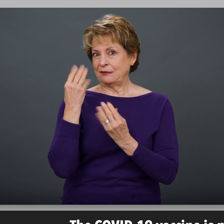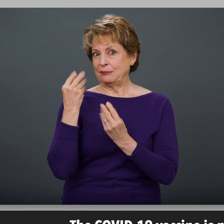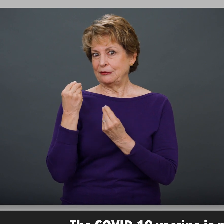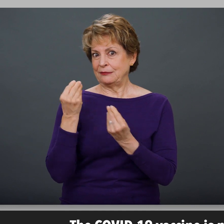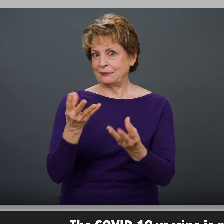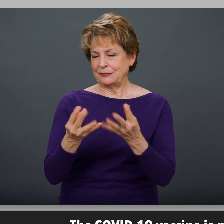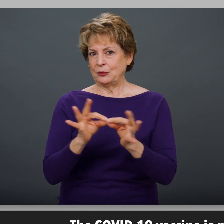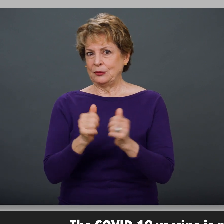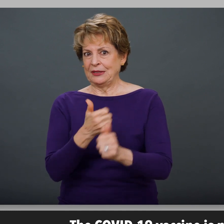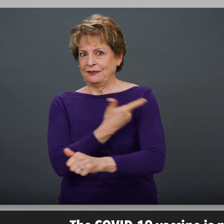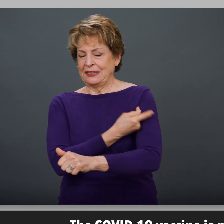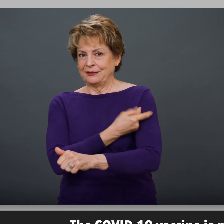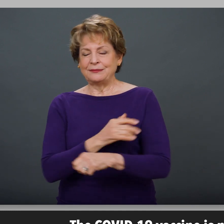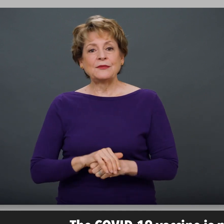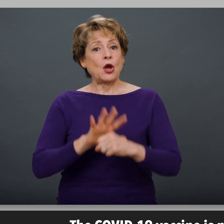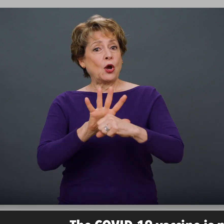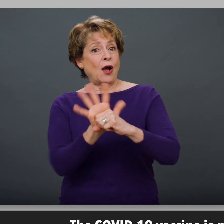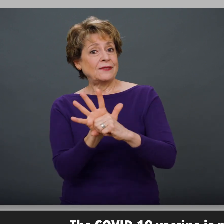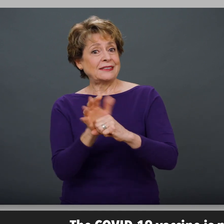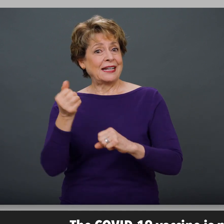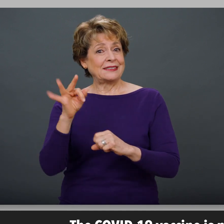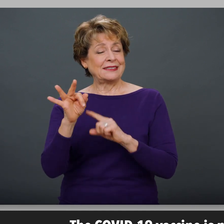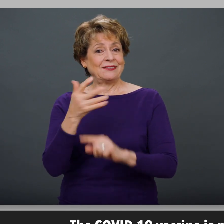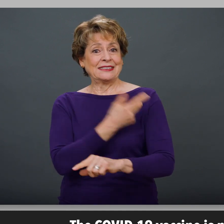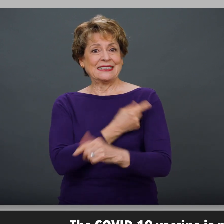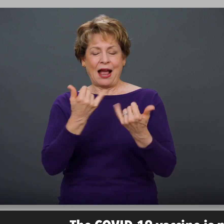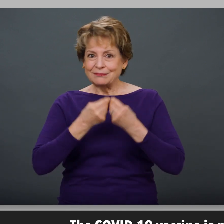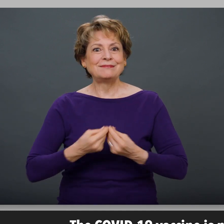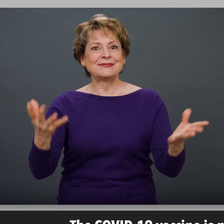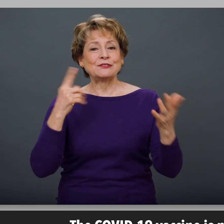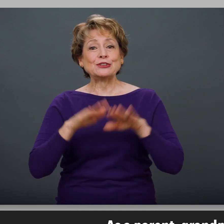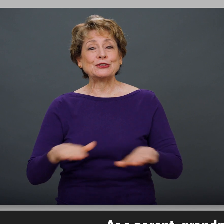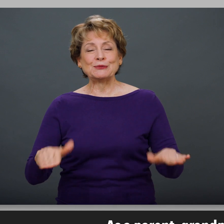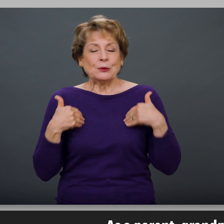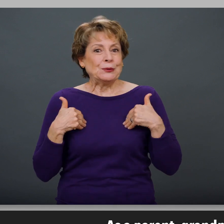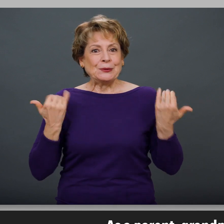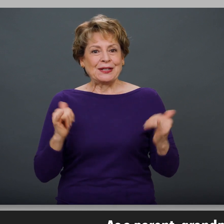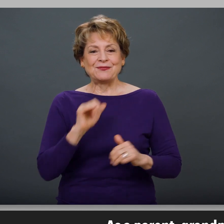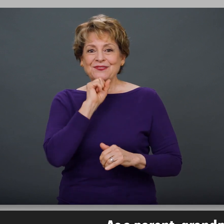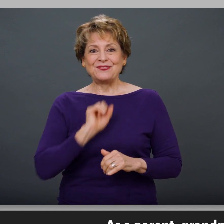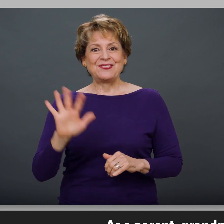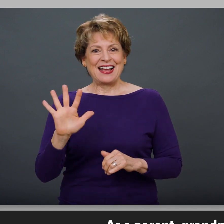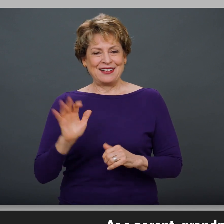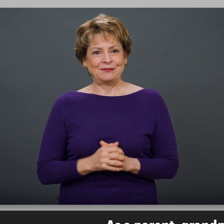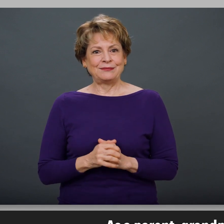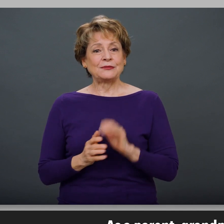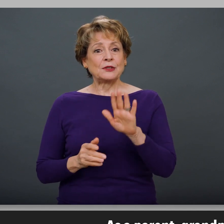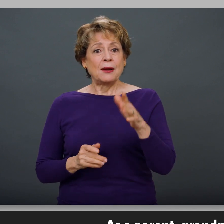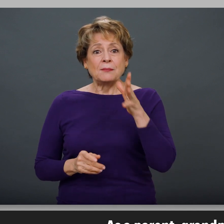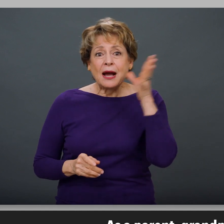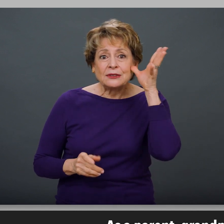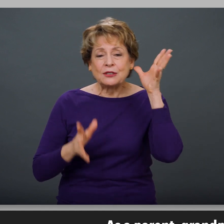The COVID-19 vaccine is now available for children as young as 5 years old. As a parent, grandparent, or caregiver,